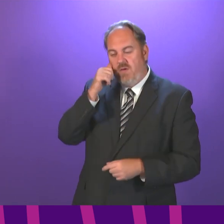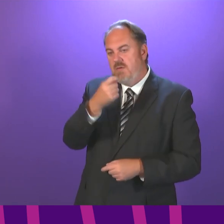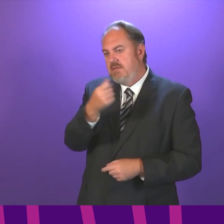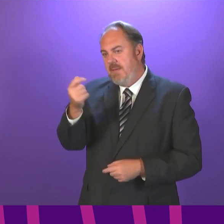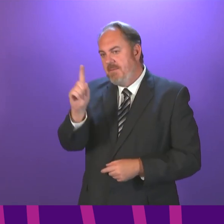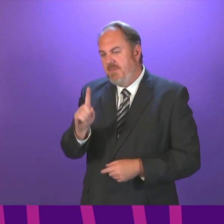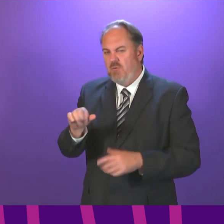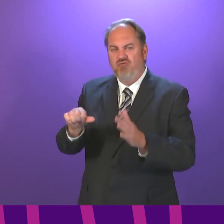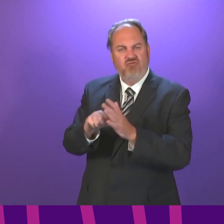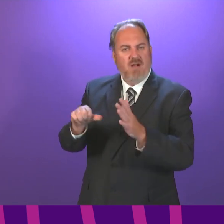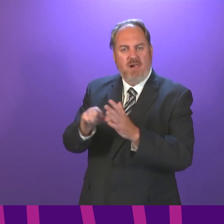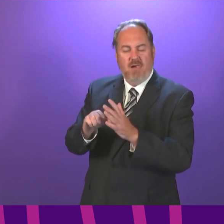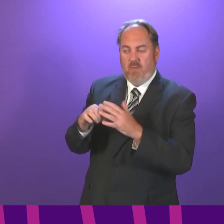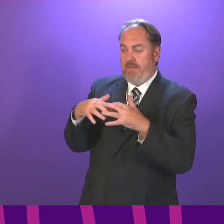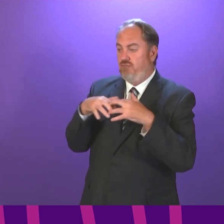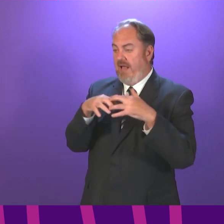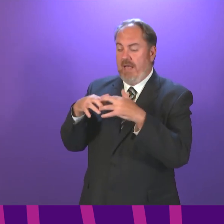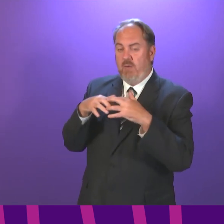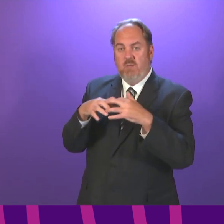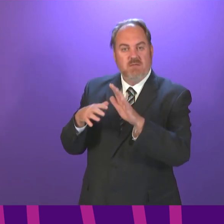easy and as straightforward as possible.